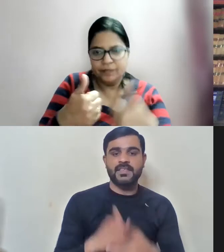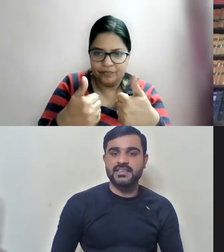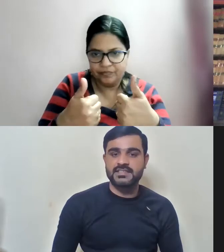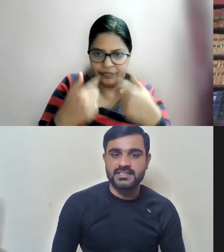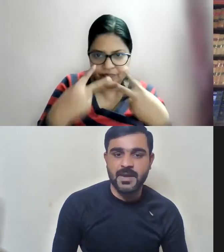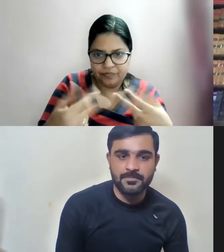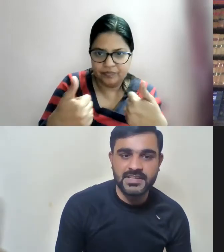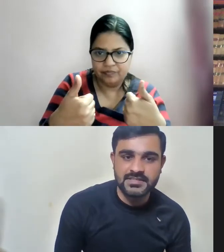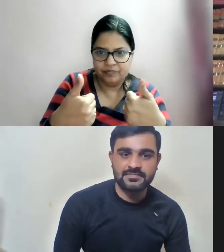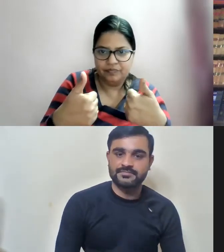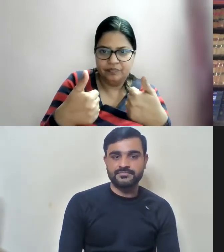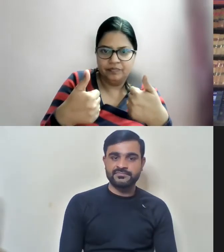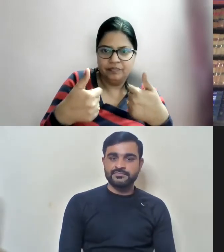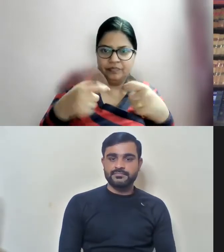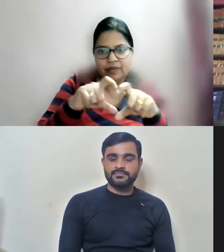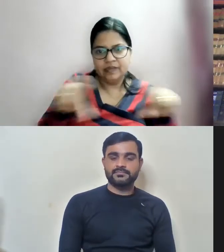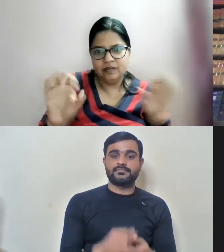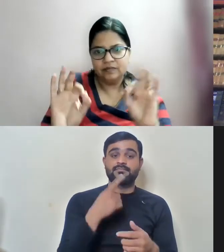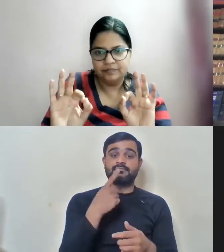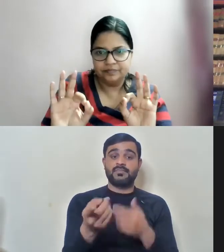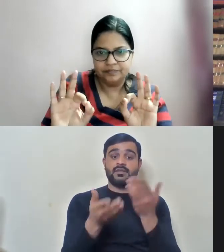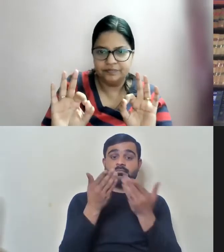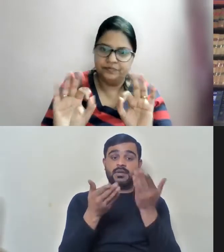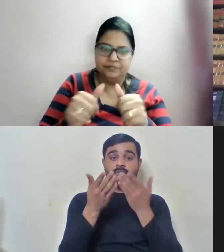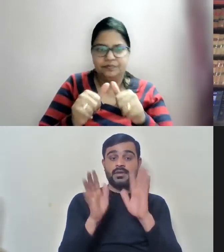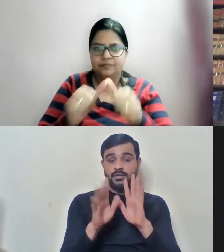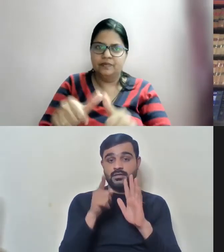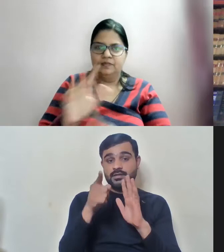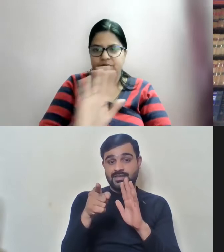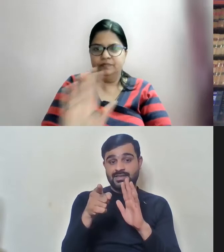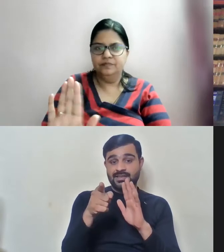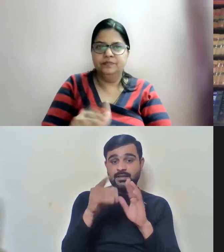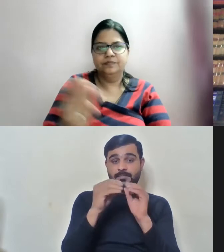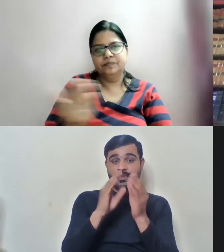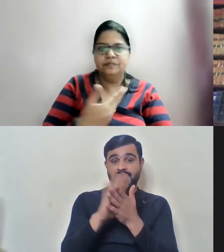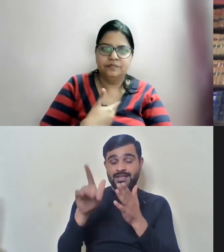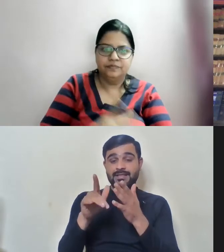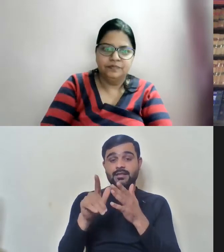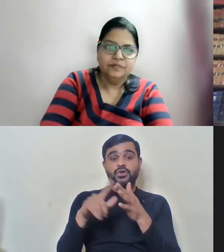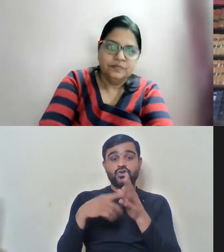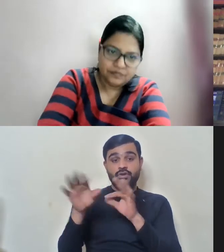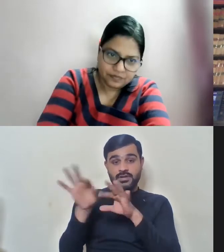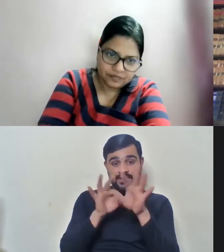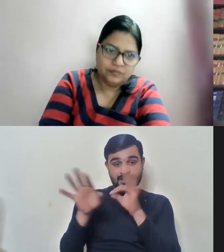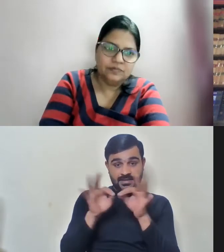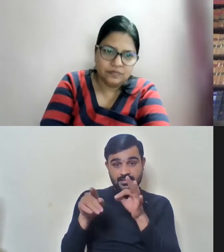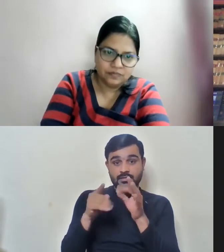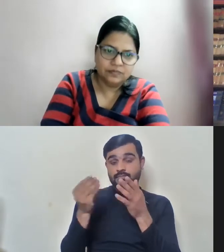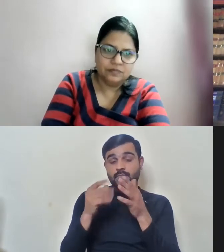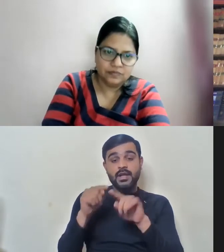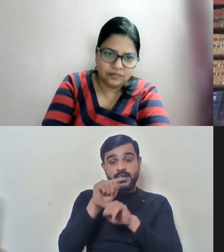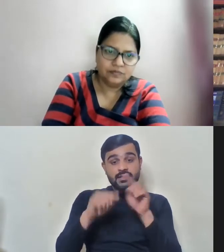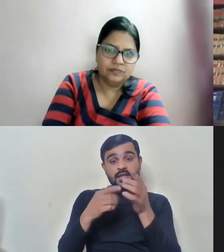Yes, ma'am, please. So, in the selections, there will be specific